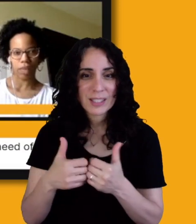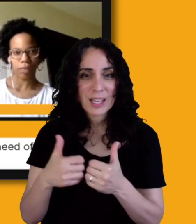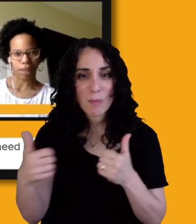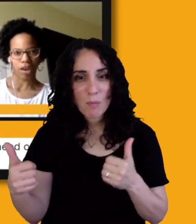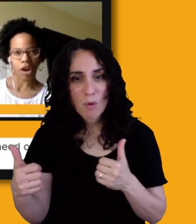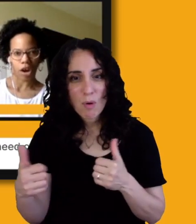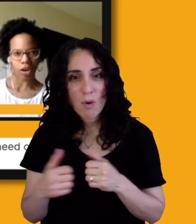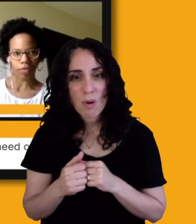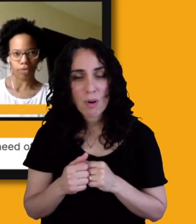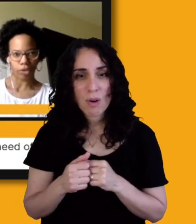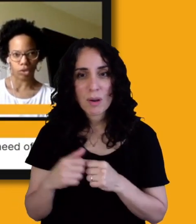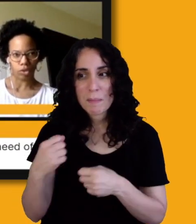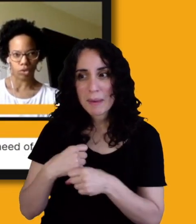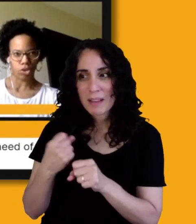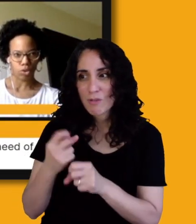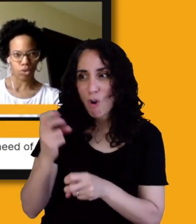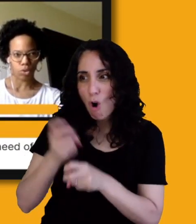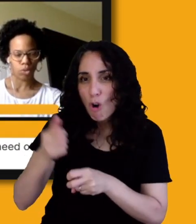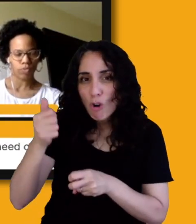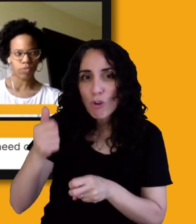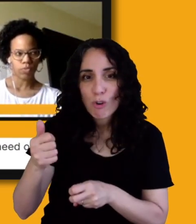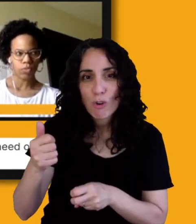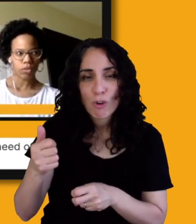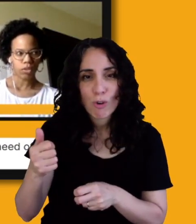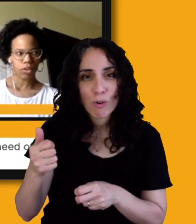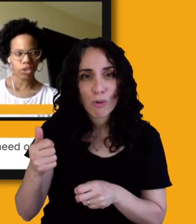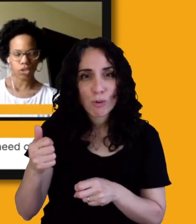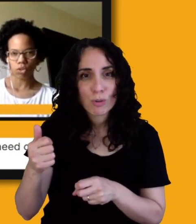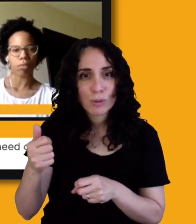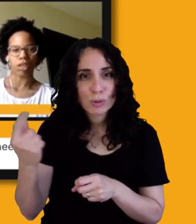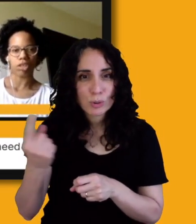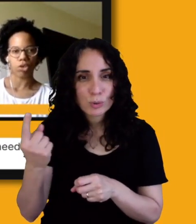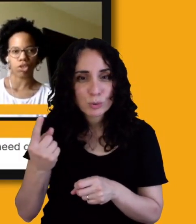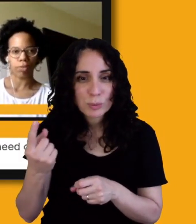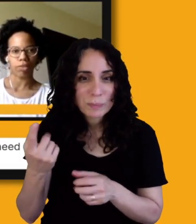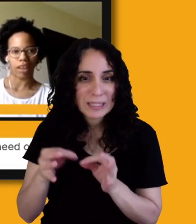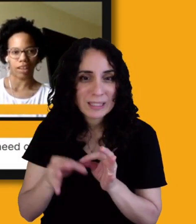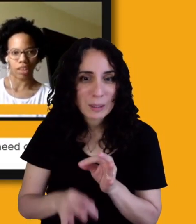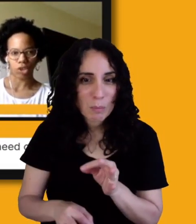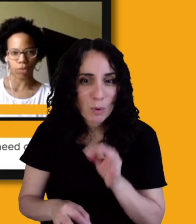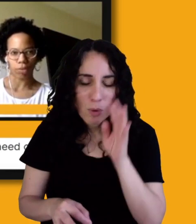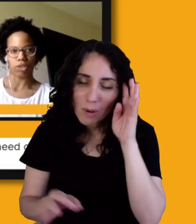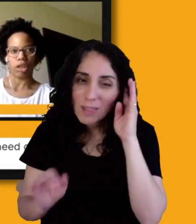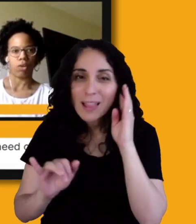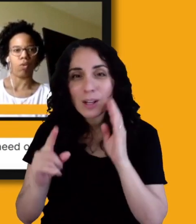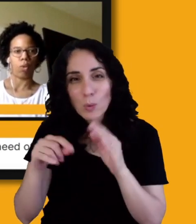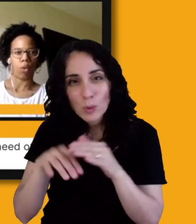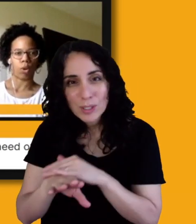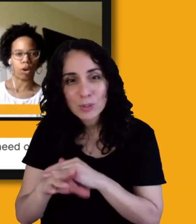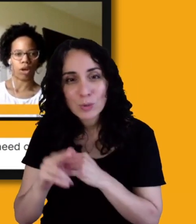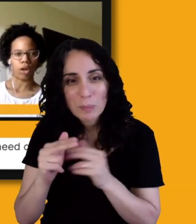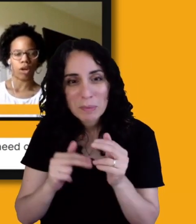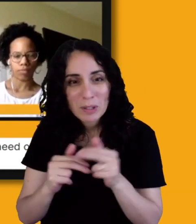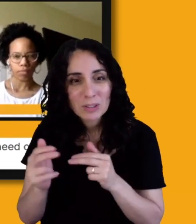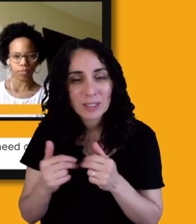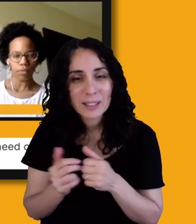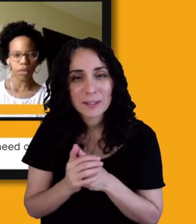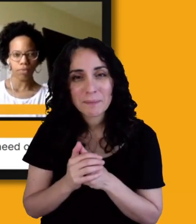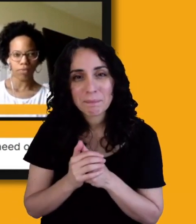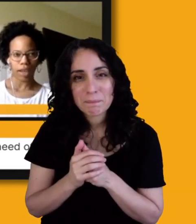made harder for you to, to do something so simple, like enter a building or find